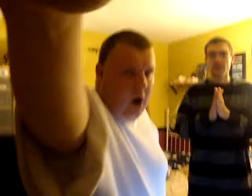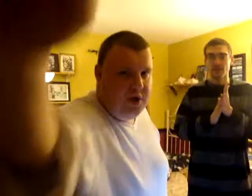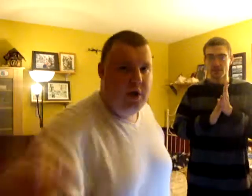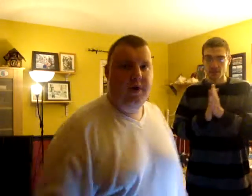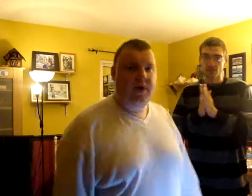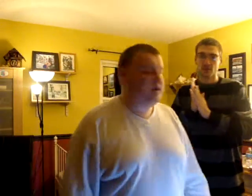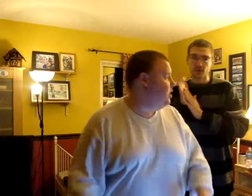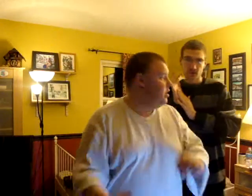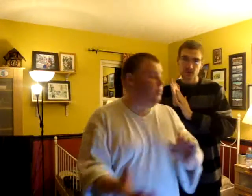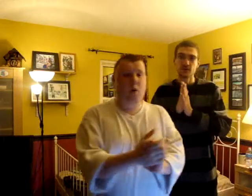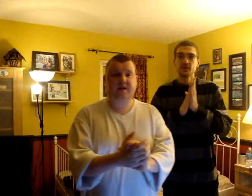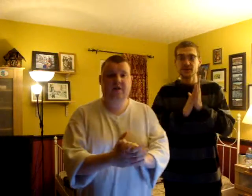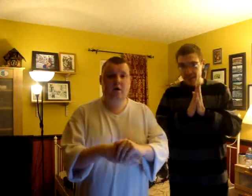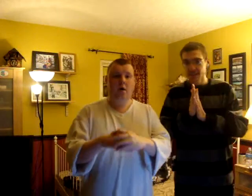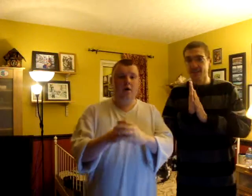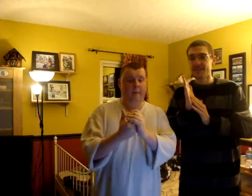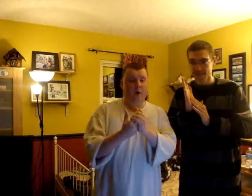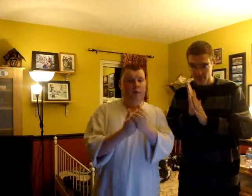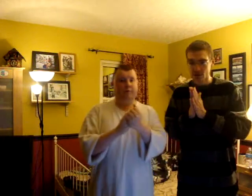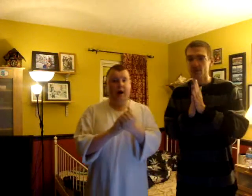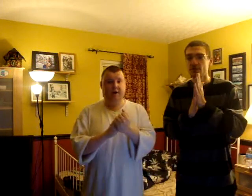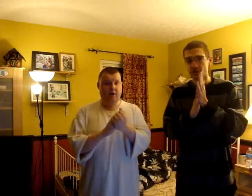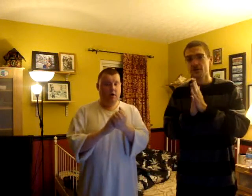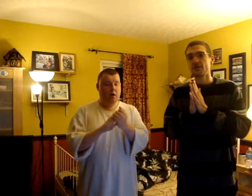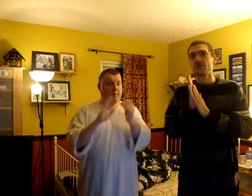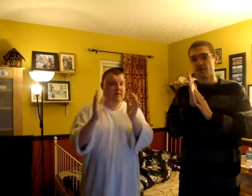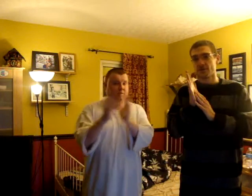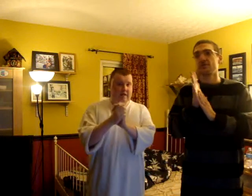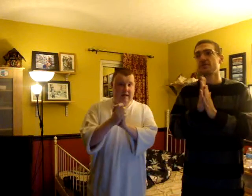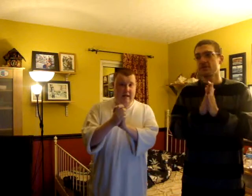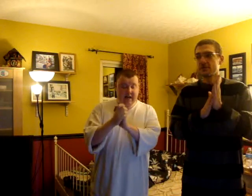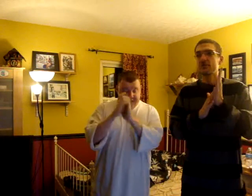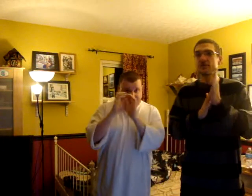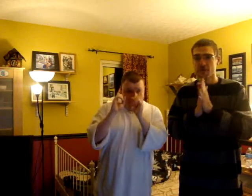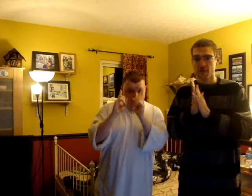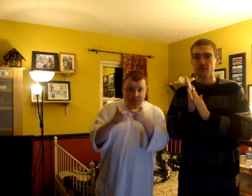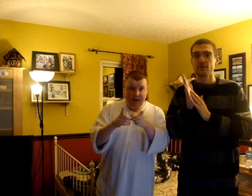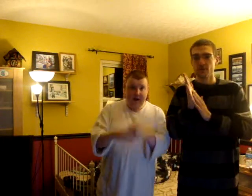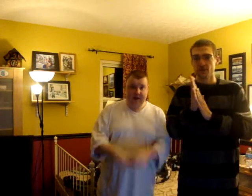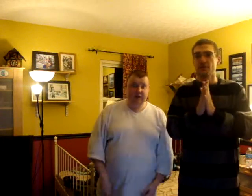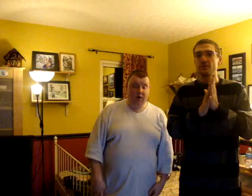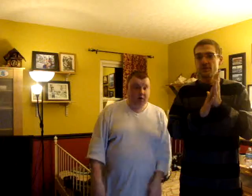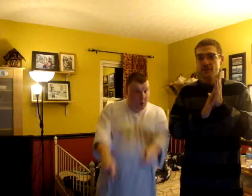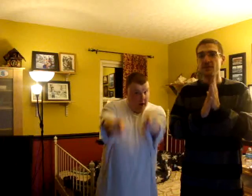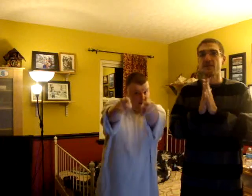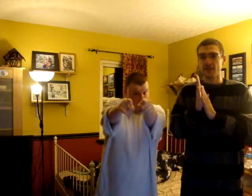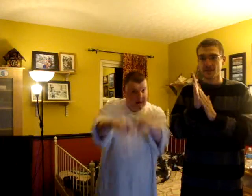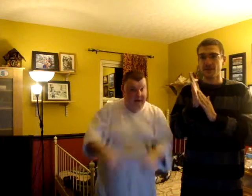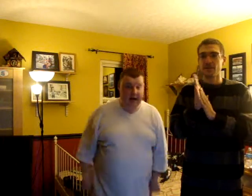Alright, you know what it is. Your boys, Como, Neurotic, about to rock that lox feature name with Recognize, so your hawkies better recognize.